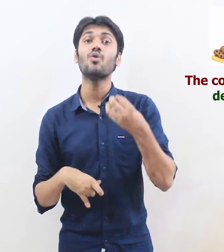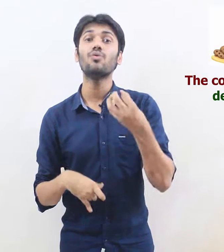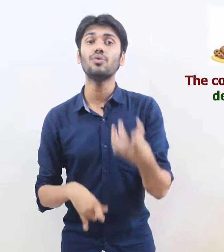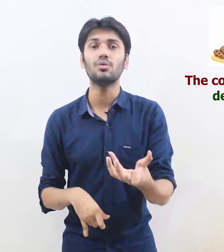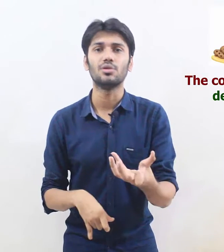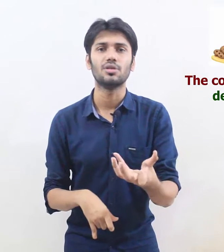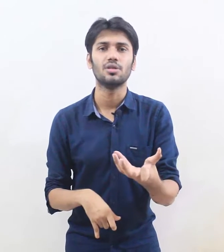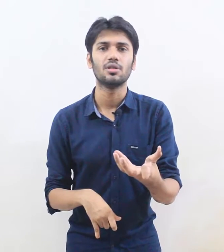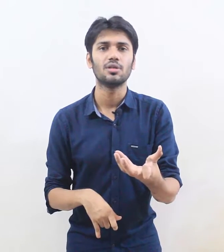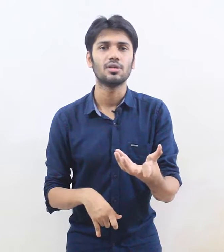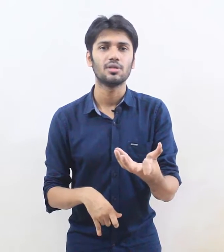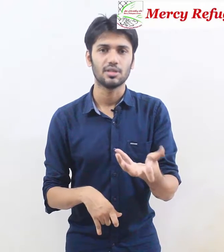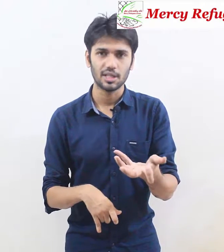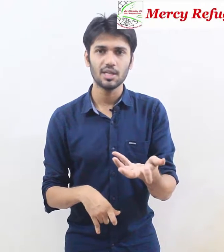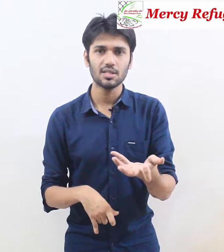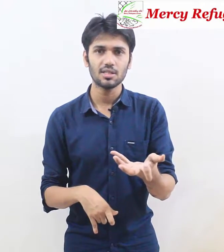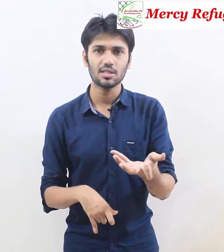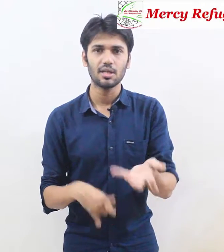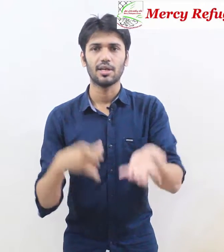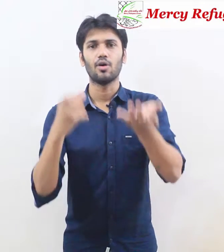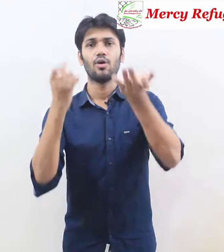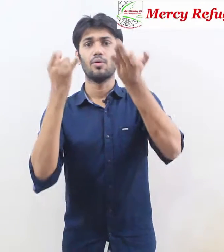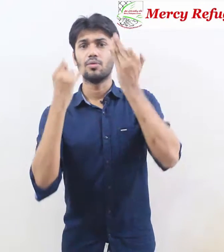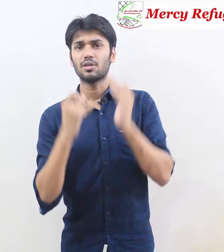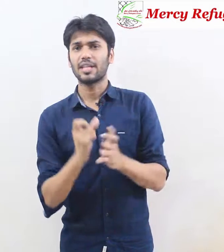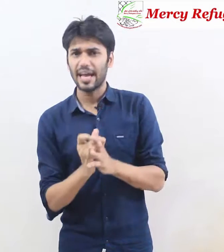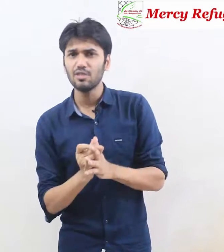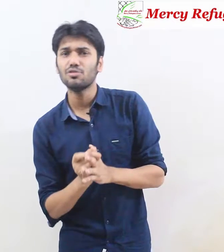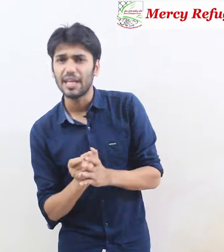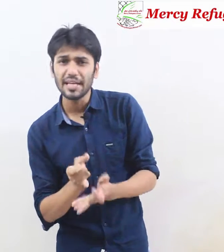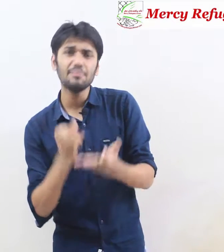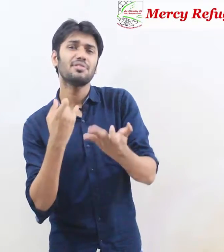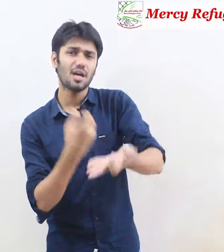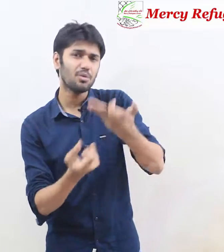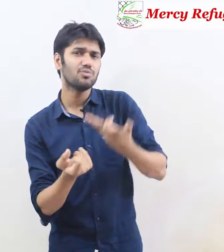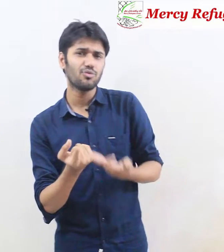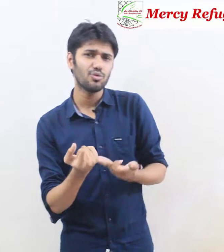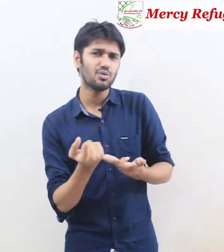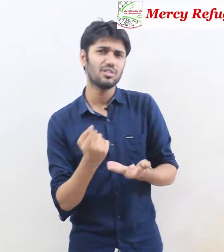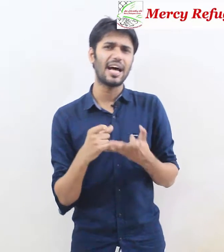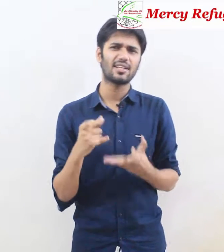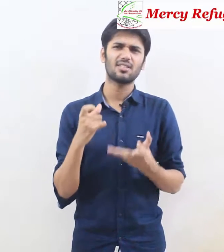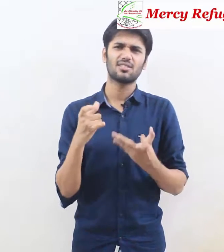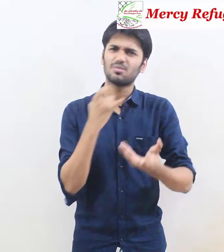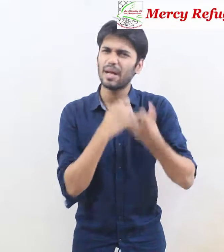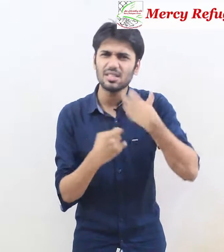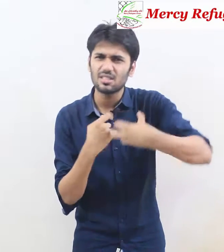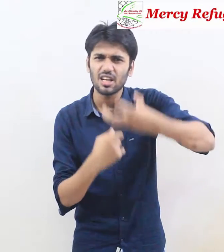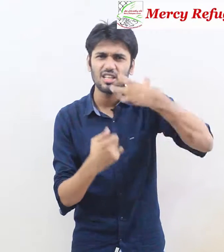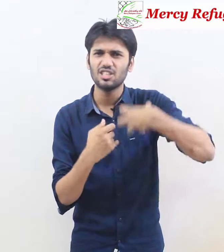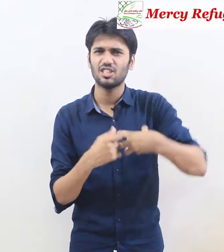food yes now can you name some of the food that smells delicious